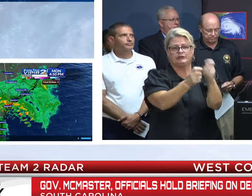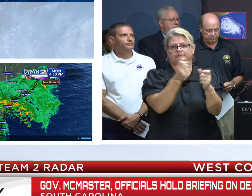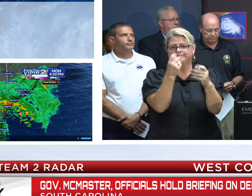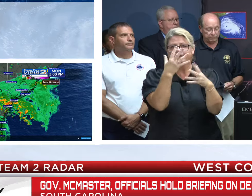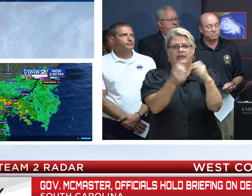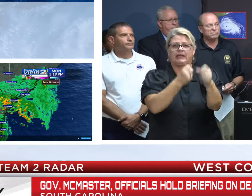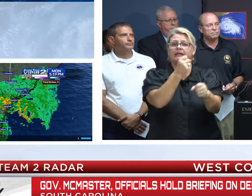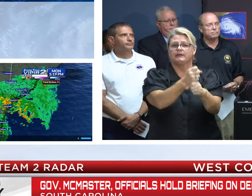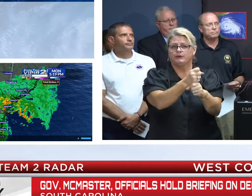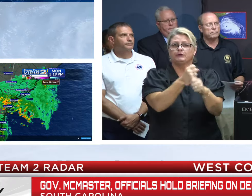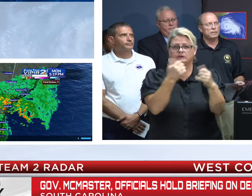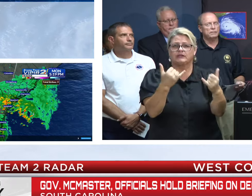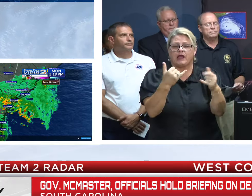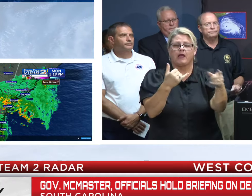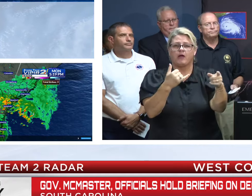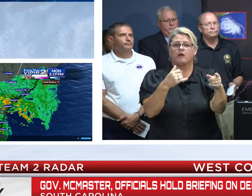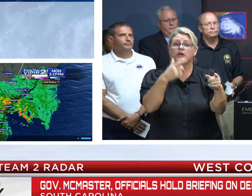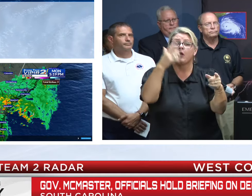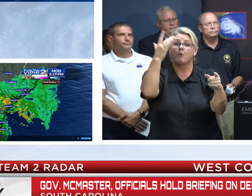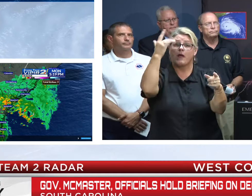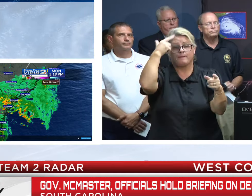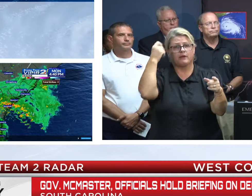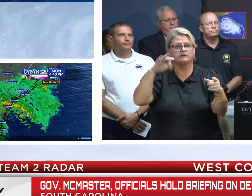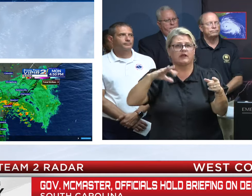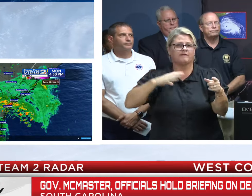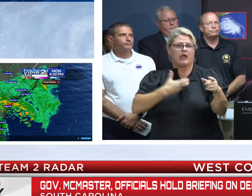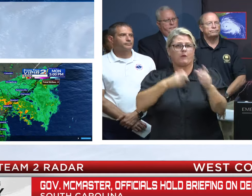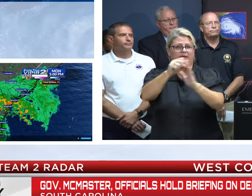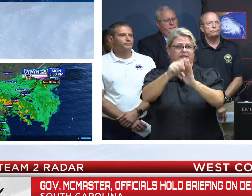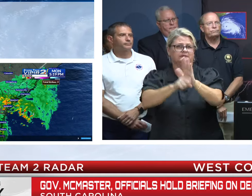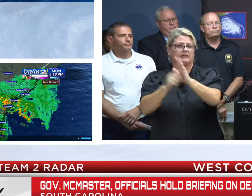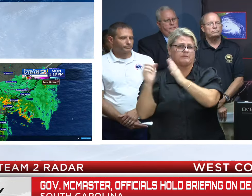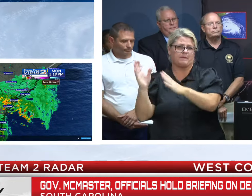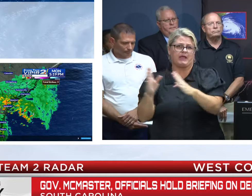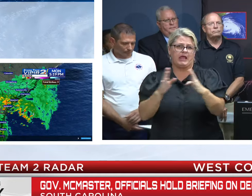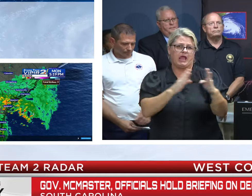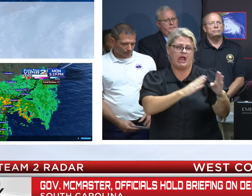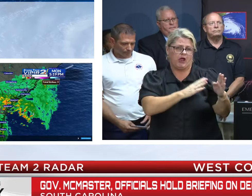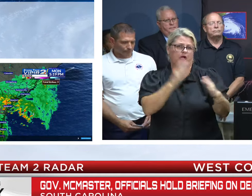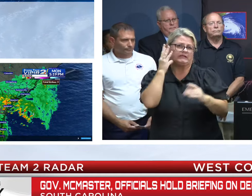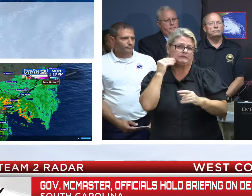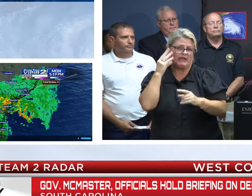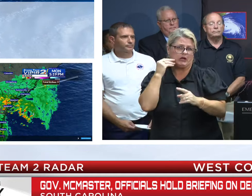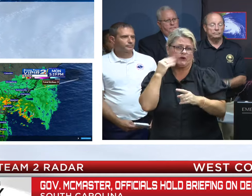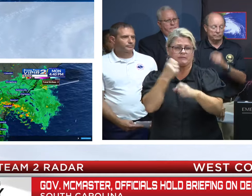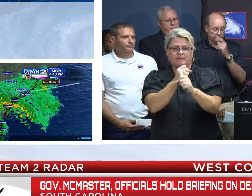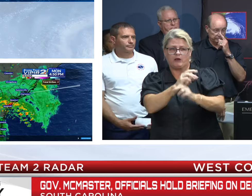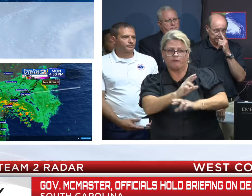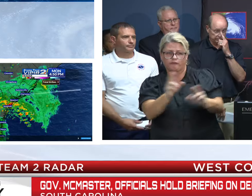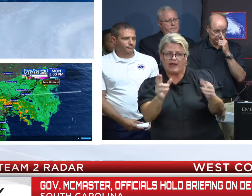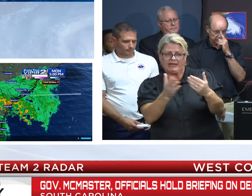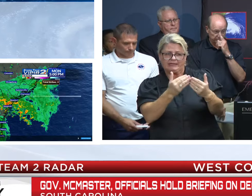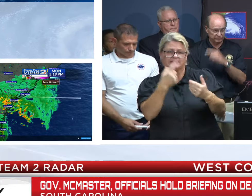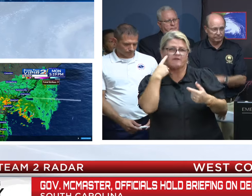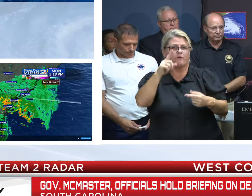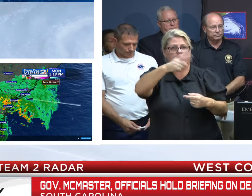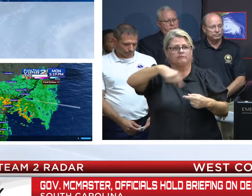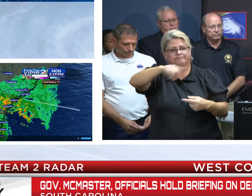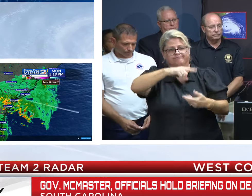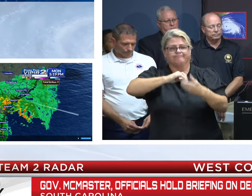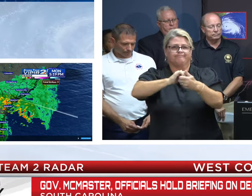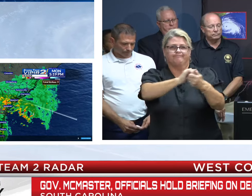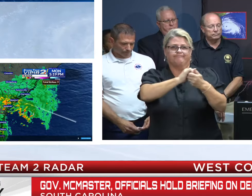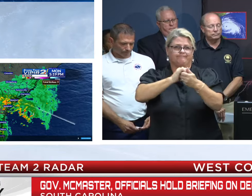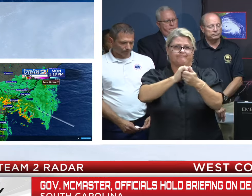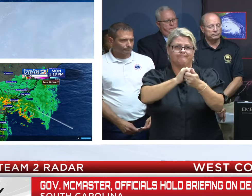all of that is a part of the state's preparations, getting ready, making it easier for us to work together. At